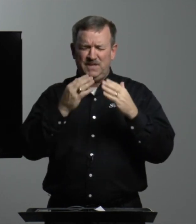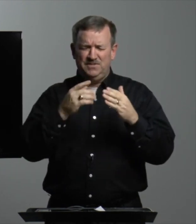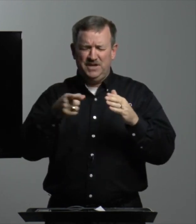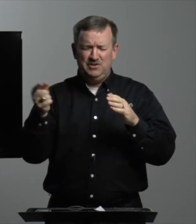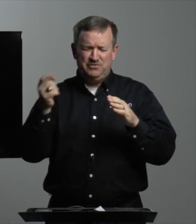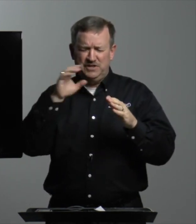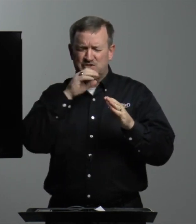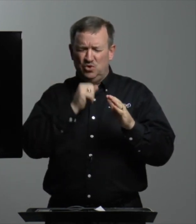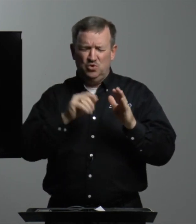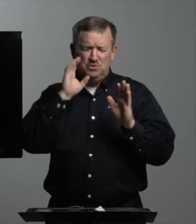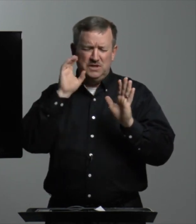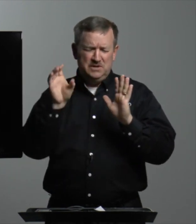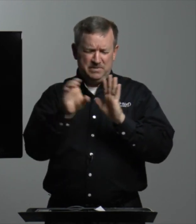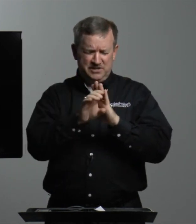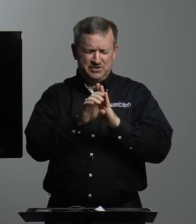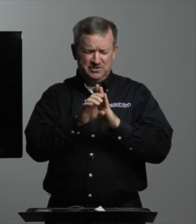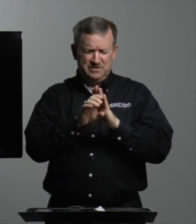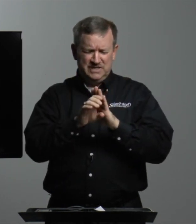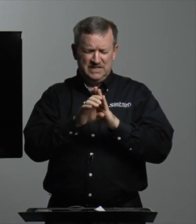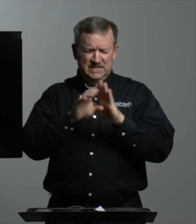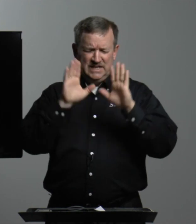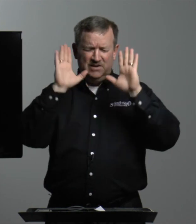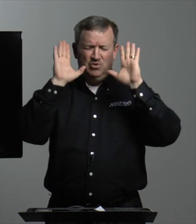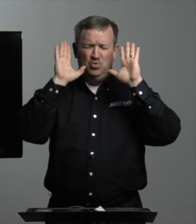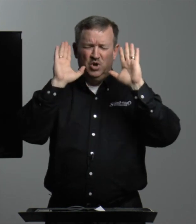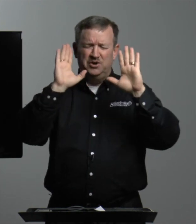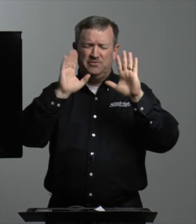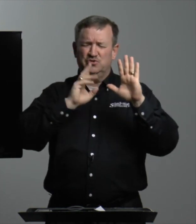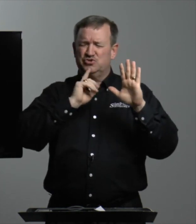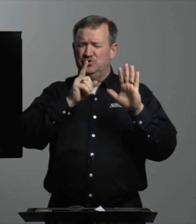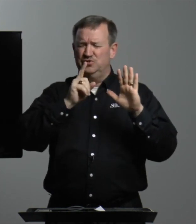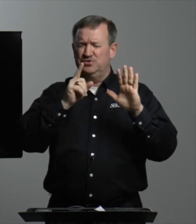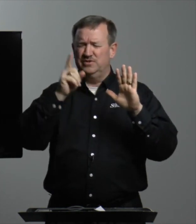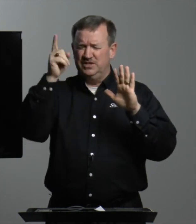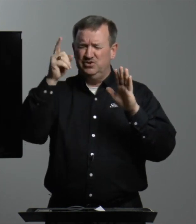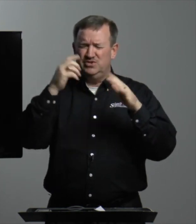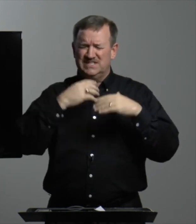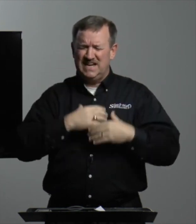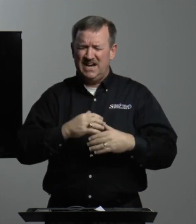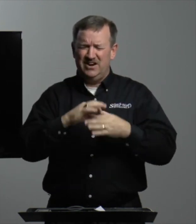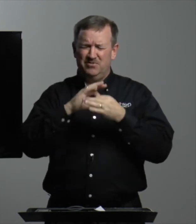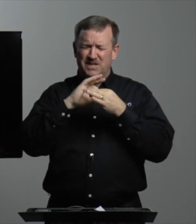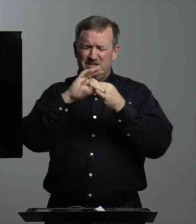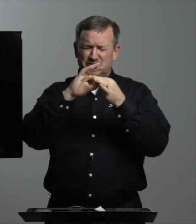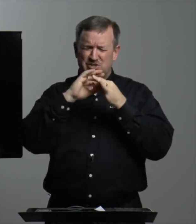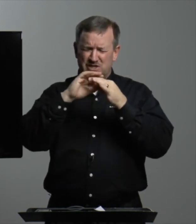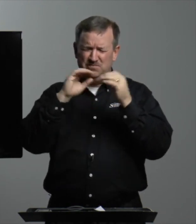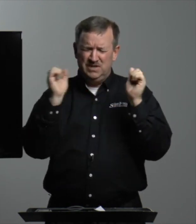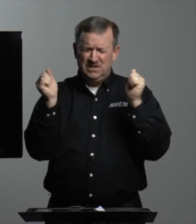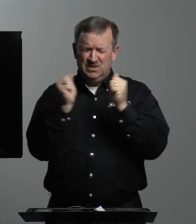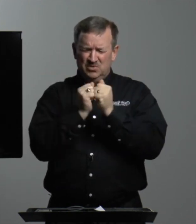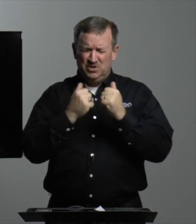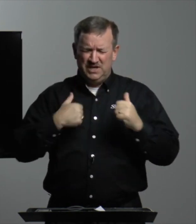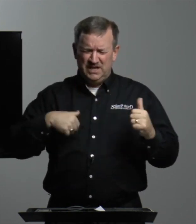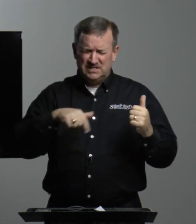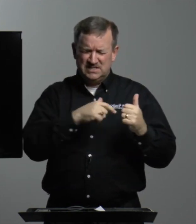Thank you for this old picture of a wonderful truth that you desire a relationship with us.